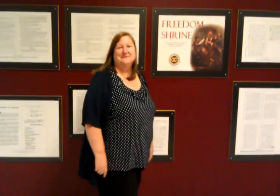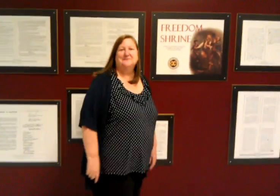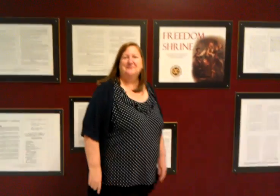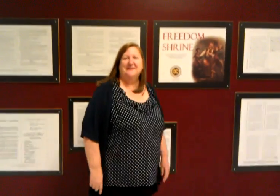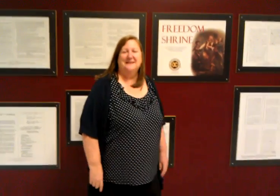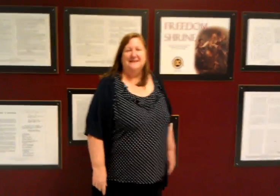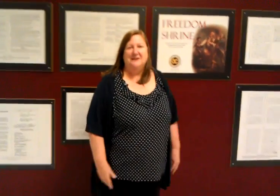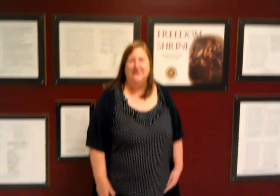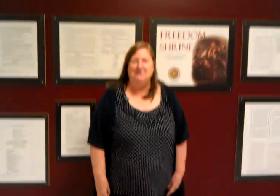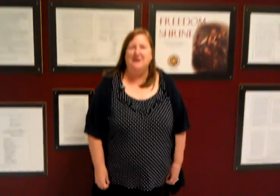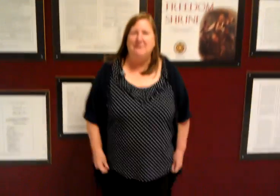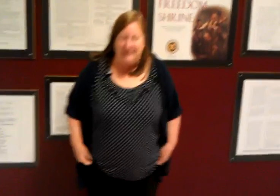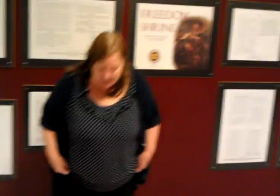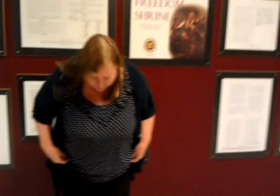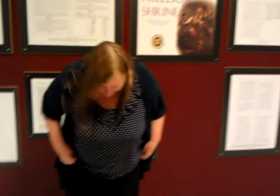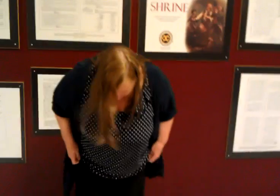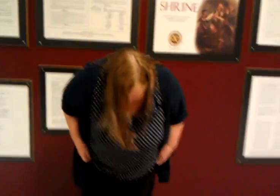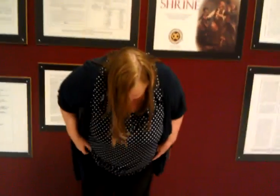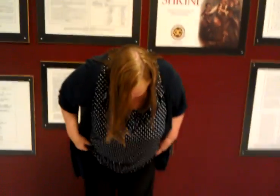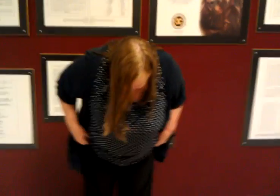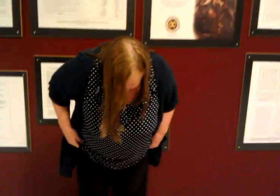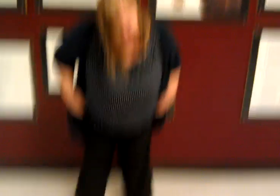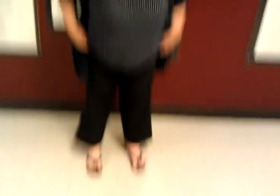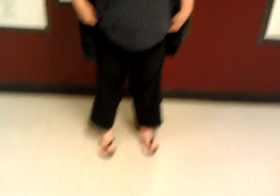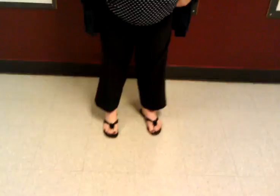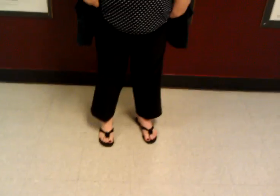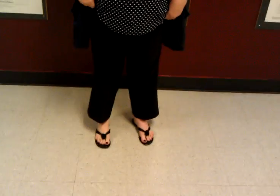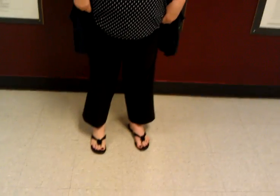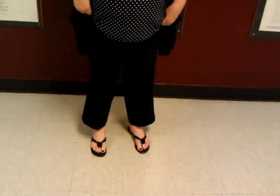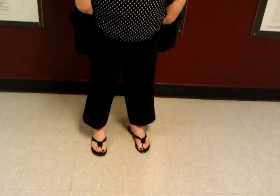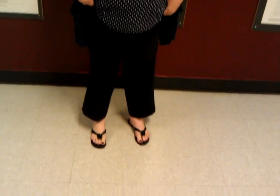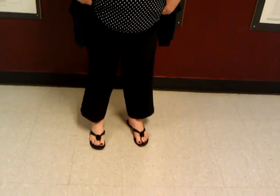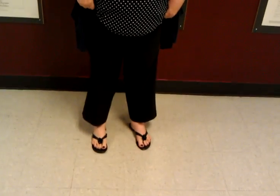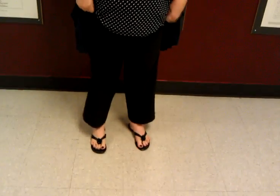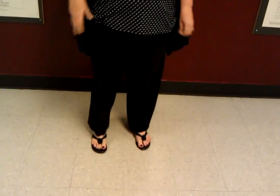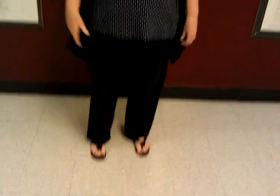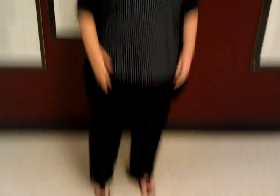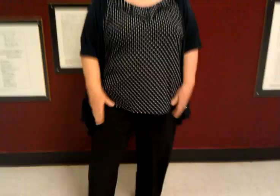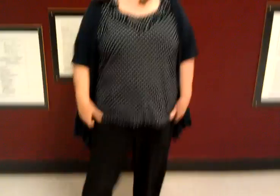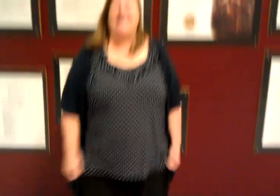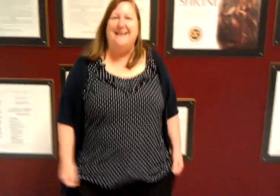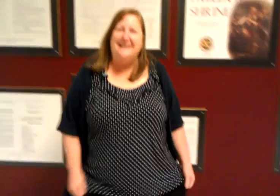my gosh how cool is that oh that is hilarious wow